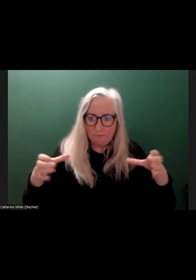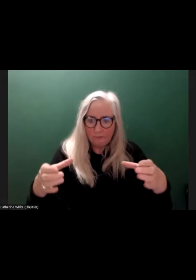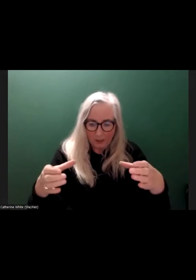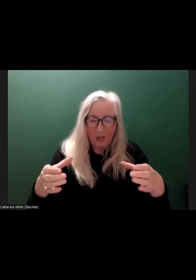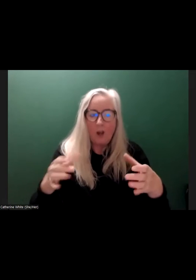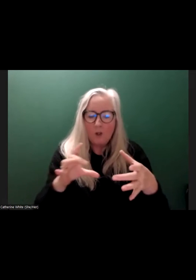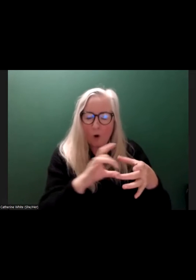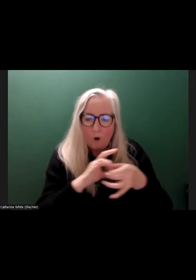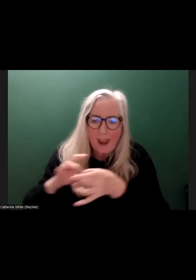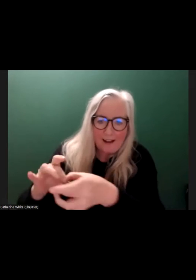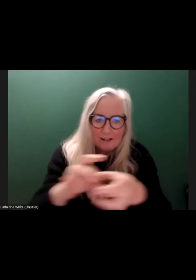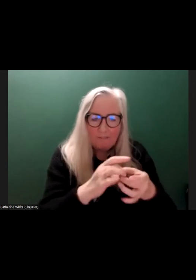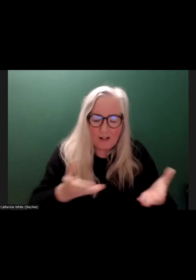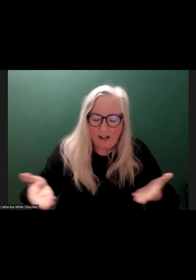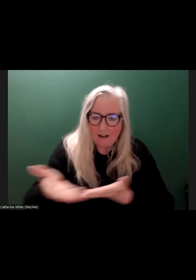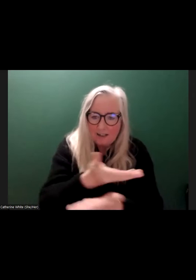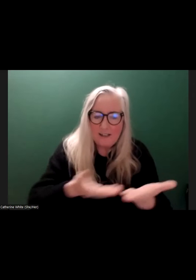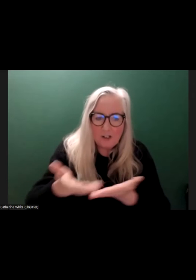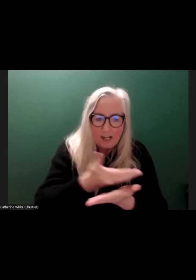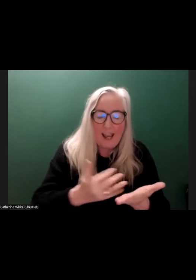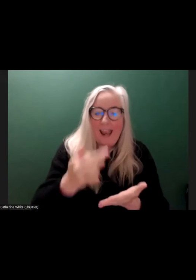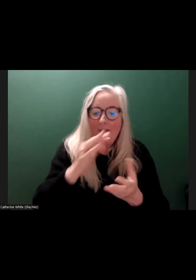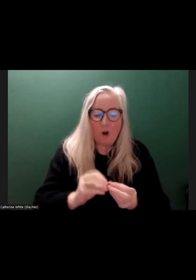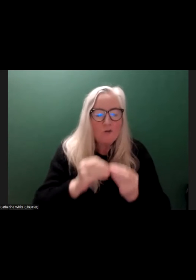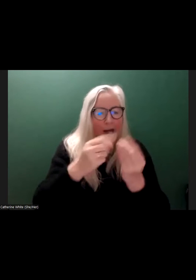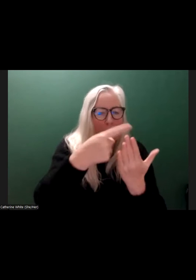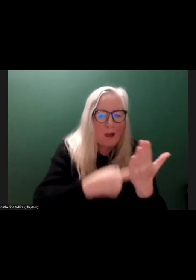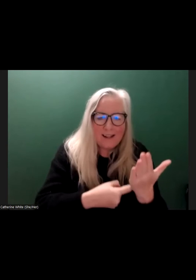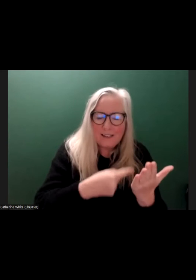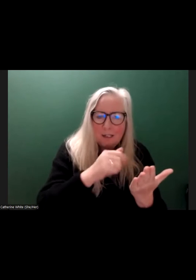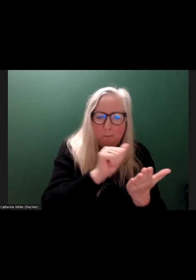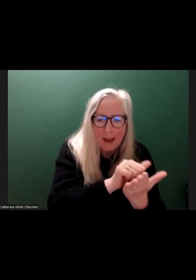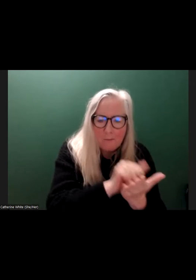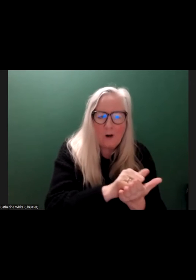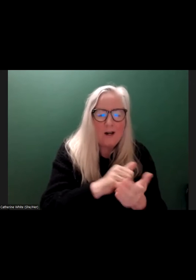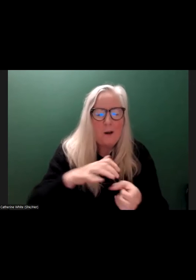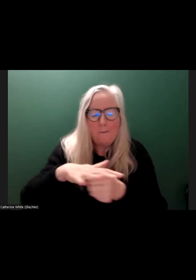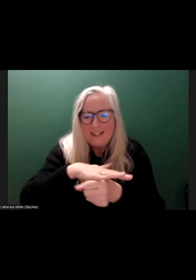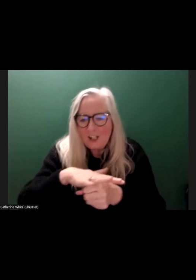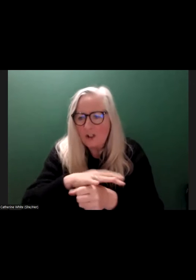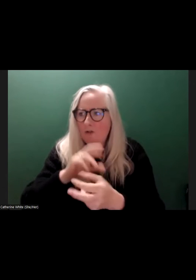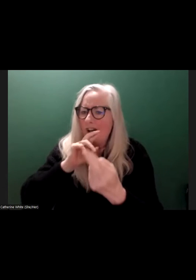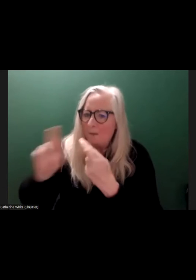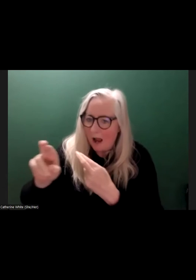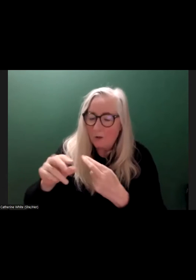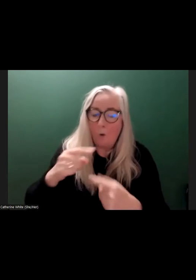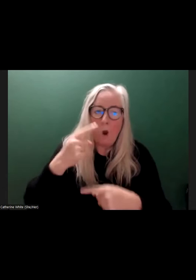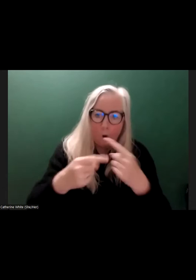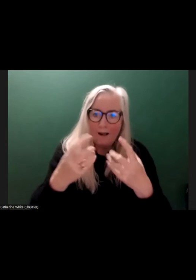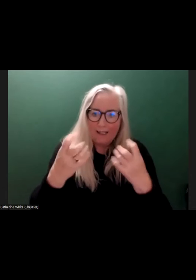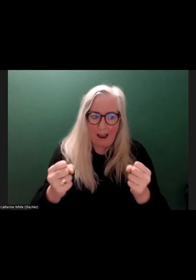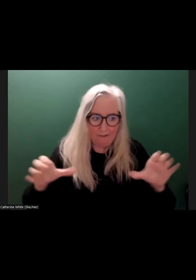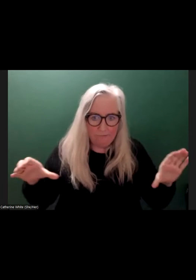collective consultation. If we're going to create a policy paper, position paper, a response, any issue, that we hold spaces for that.